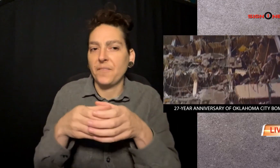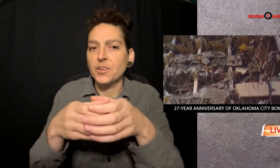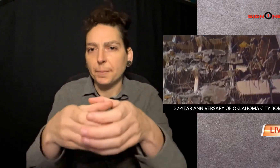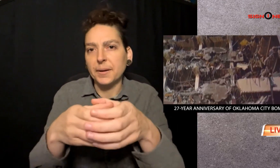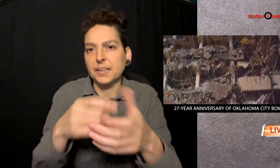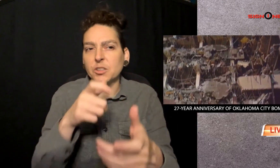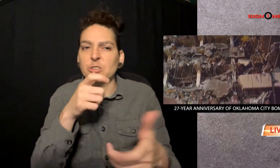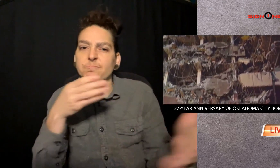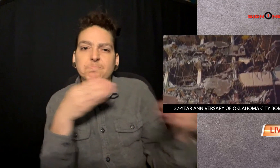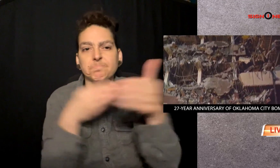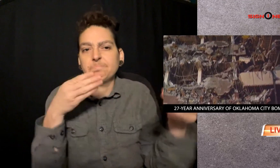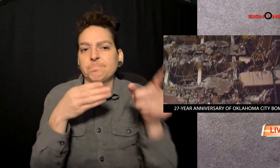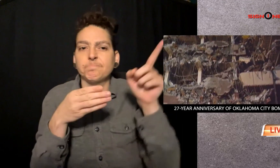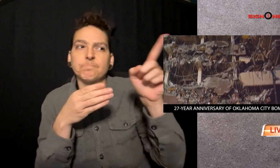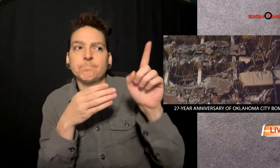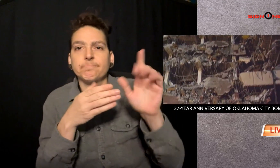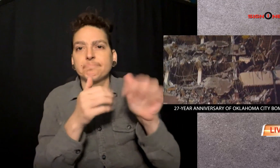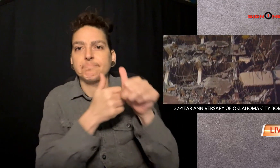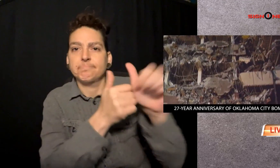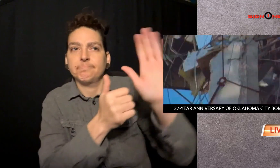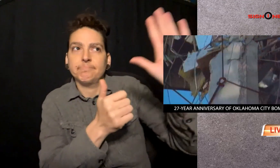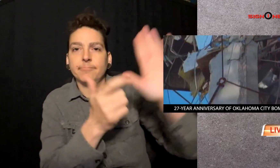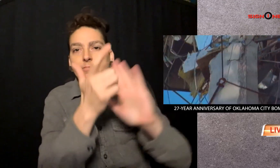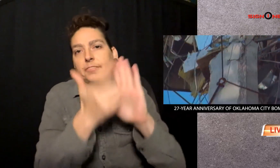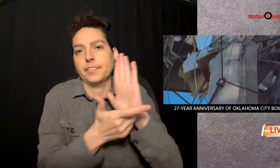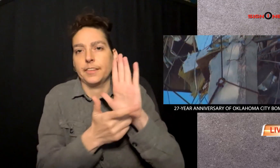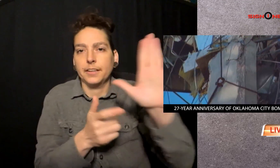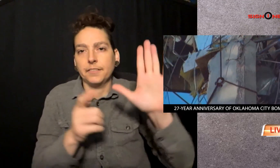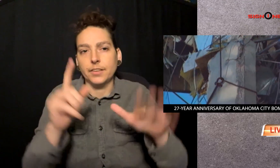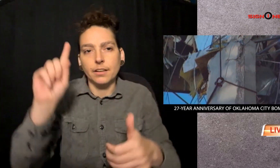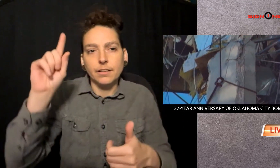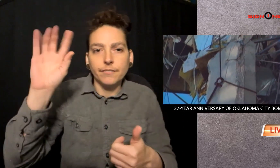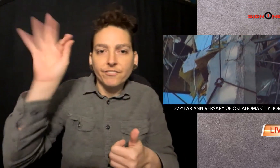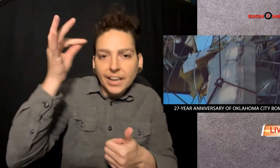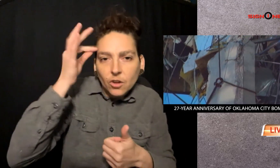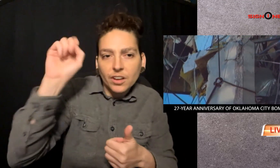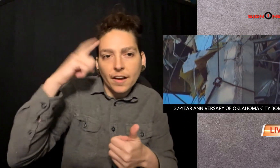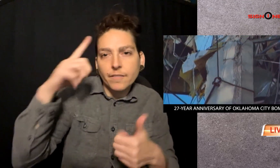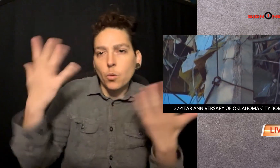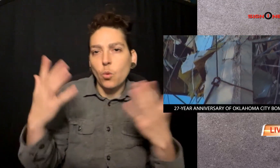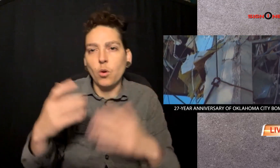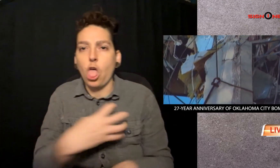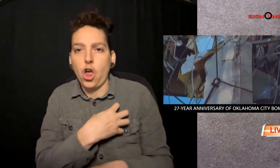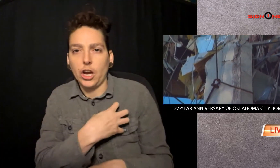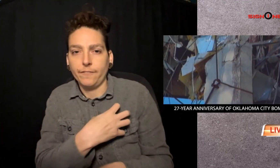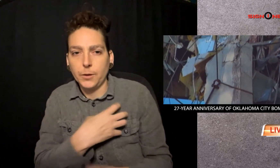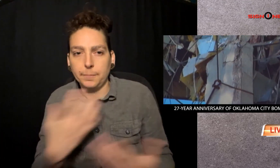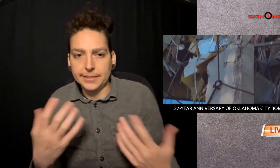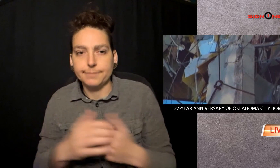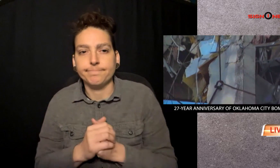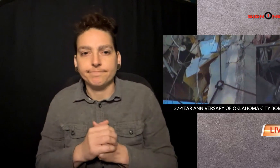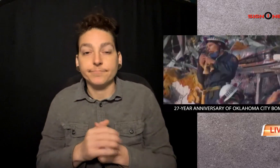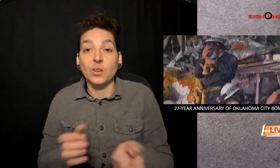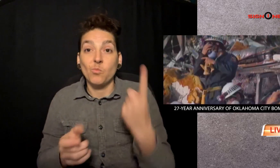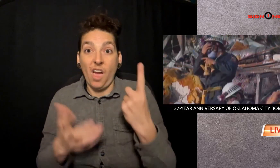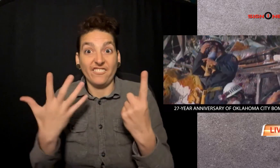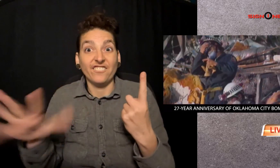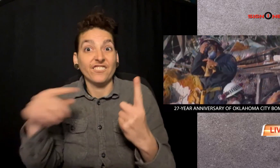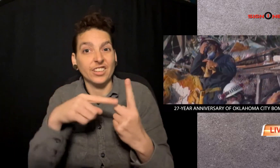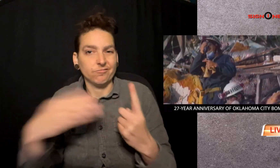militant movement that rejects the legitimacy of the federal government and law enforcement. One